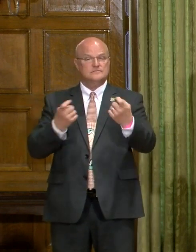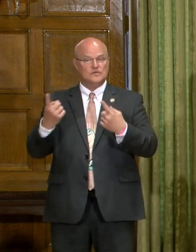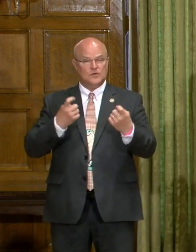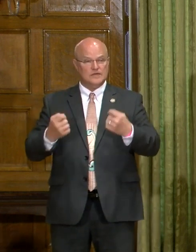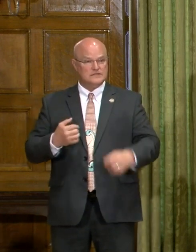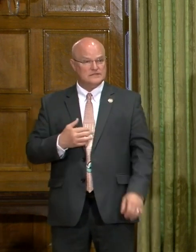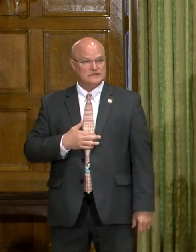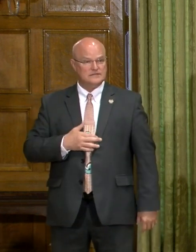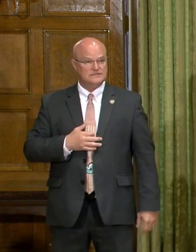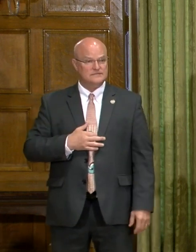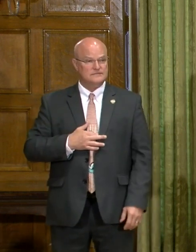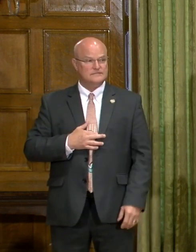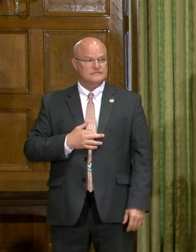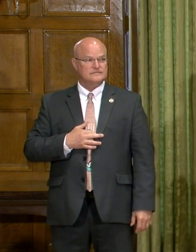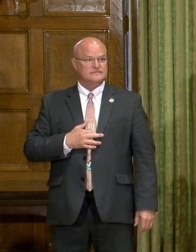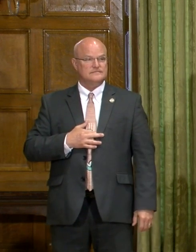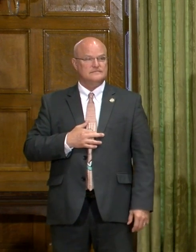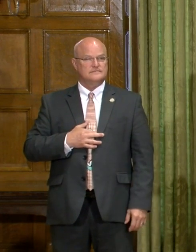any questions.